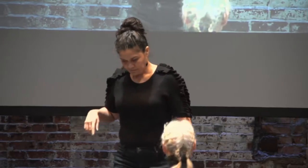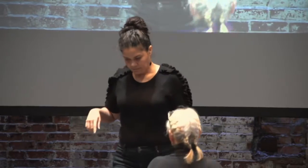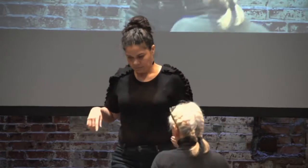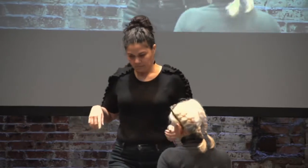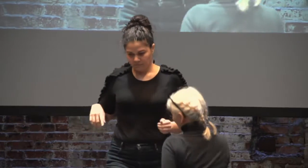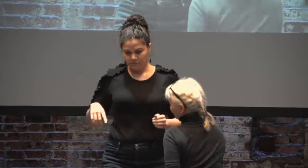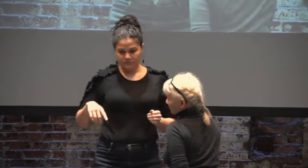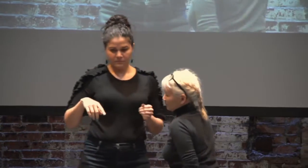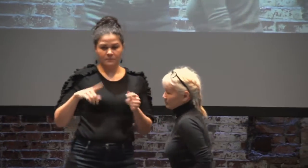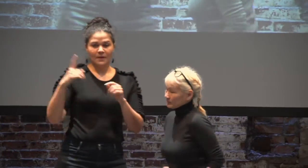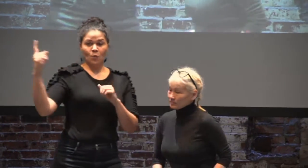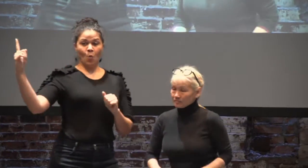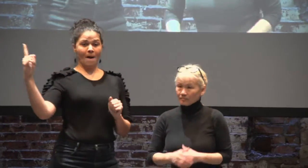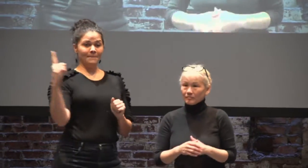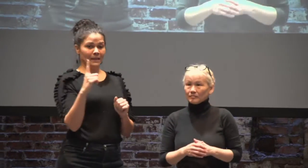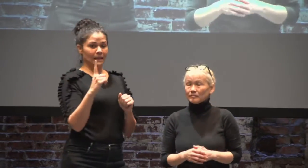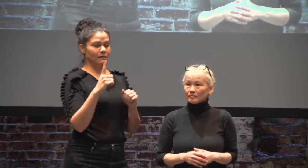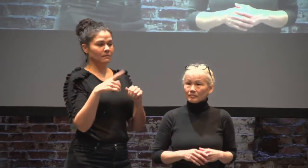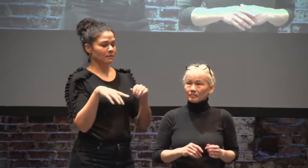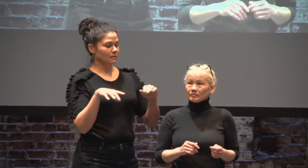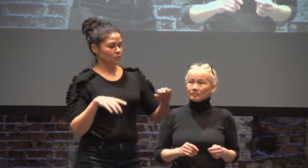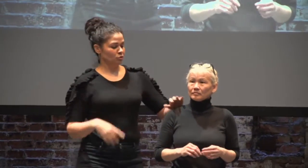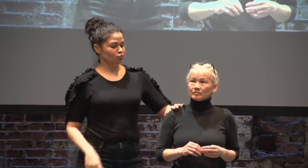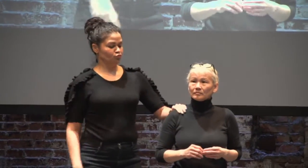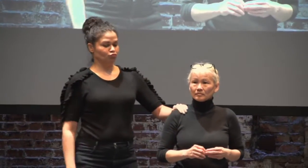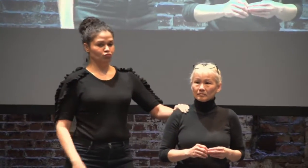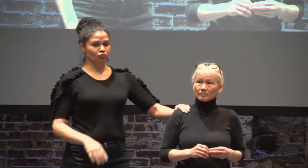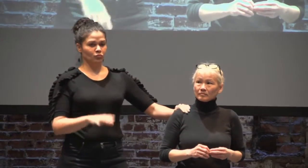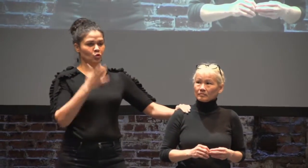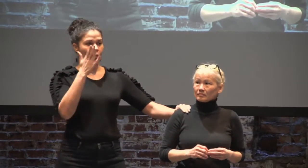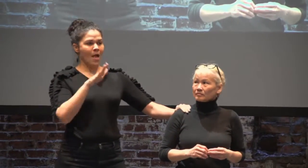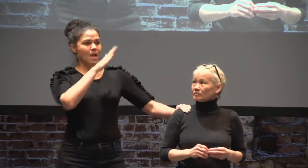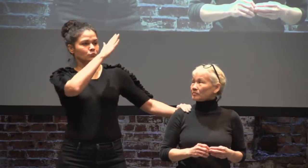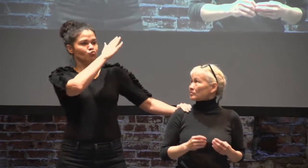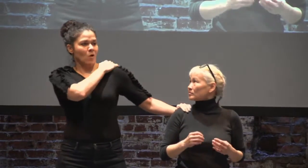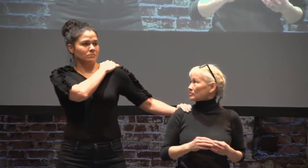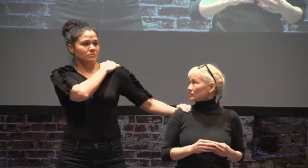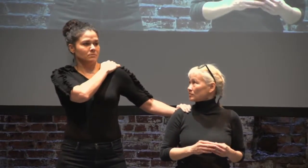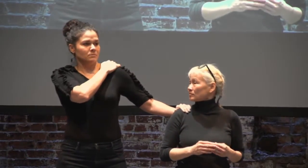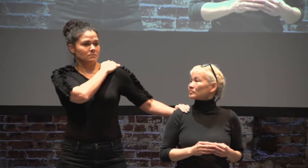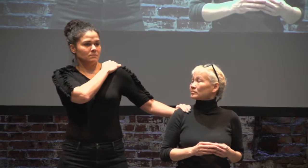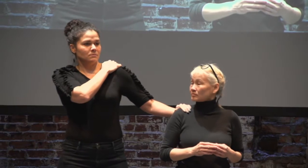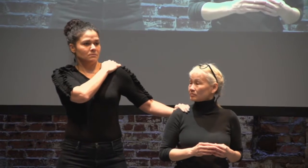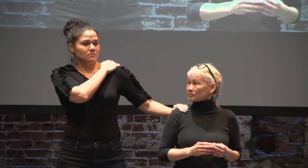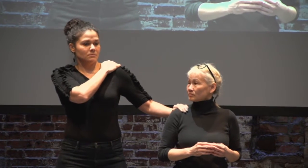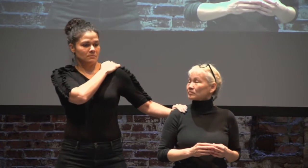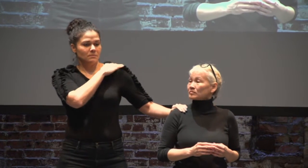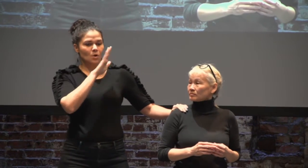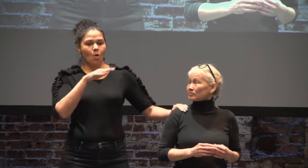that looks like. If you come up front, do this. Rest your hand